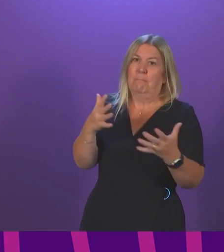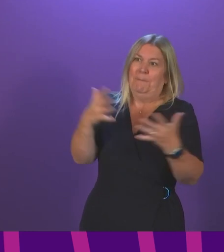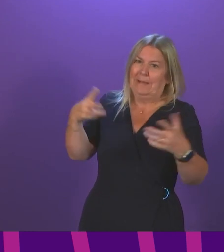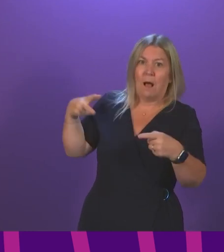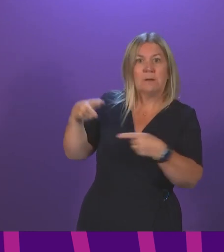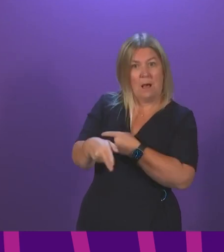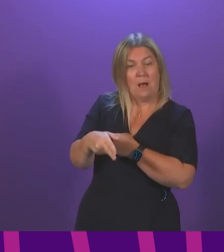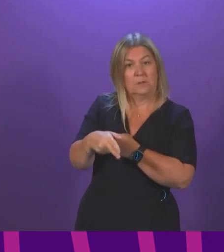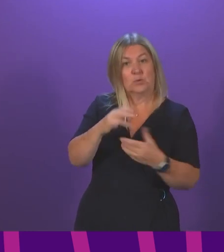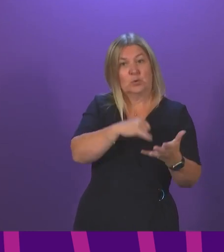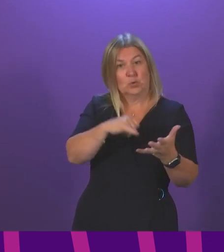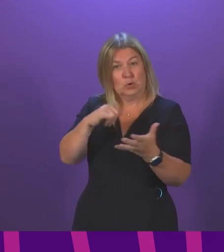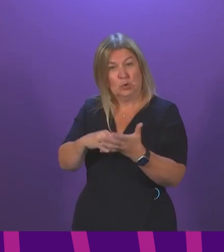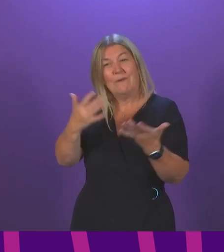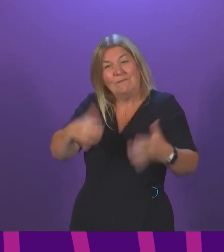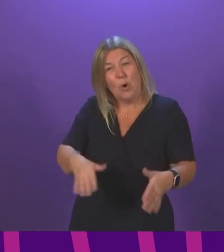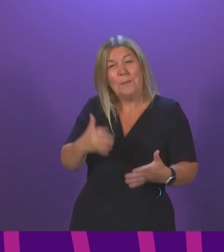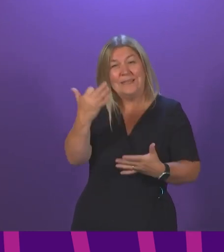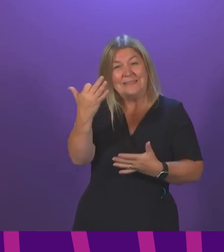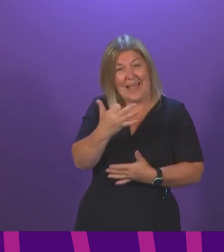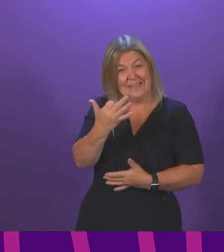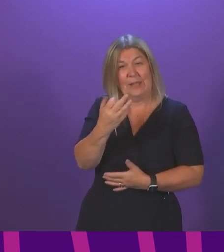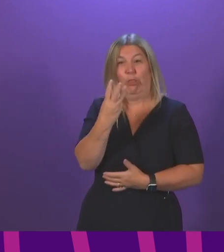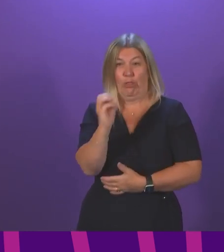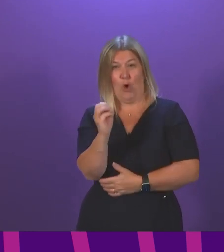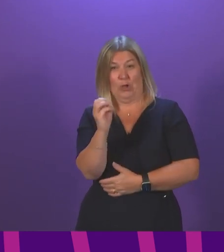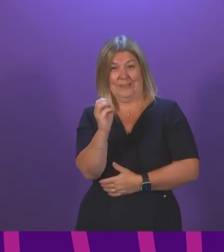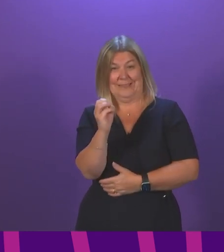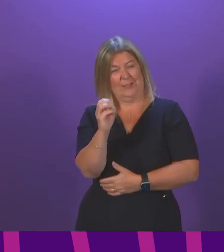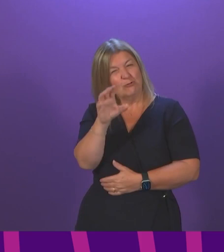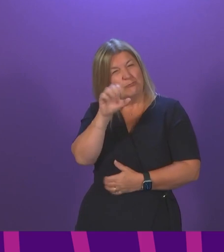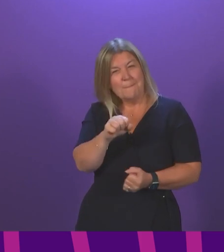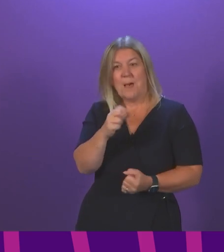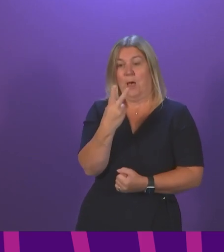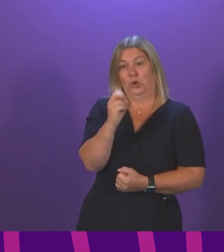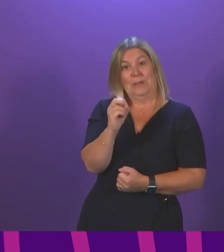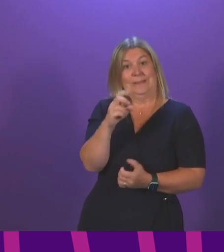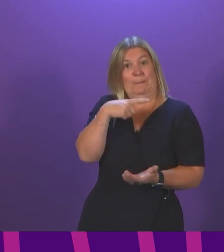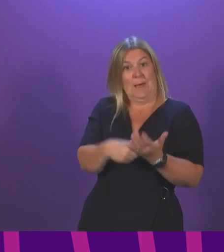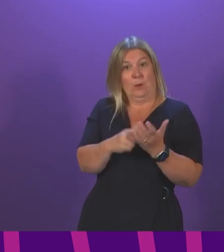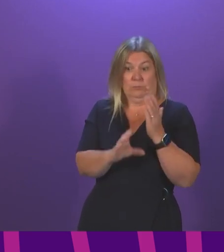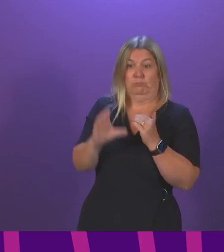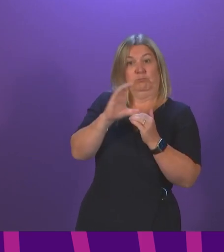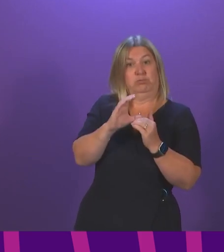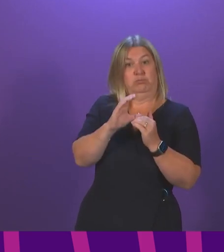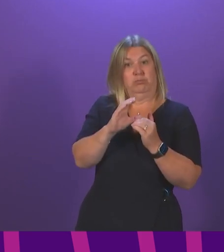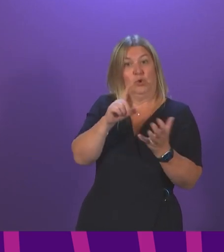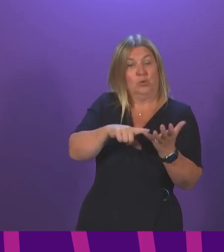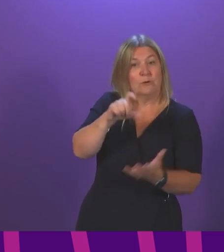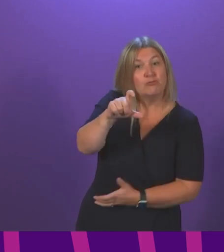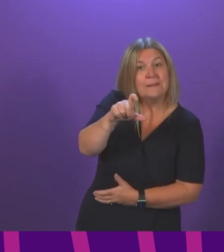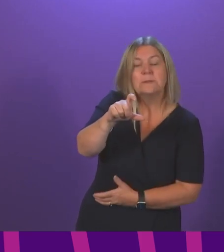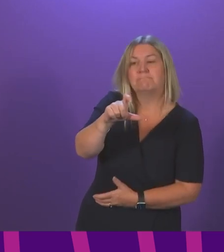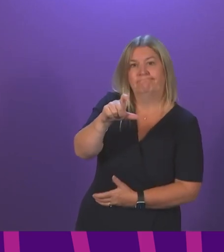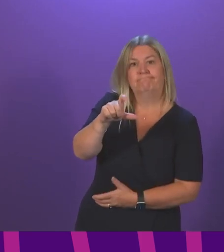security since the 1930s as they take away the £20 per week uplift to universal credit. So, and this may be something